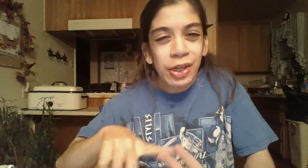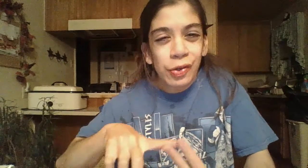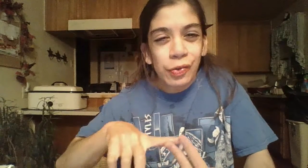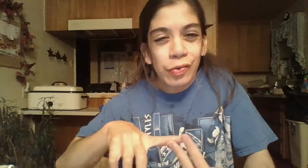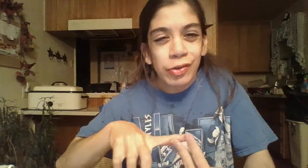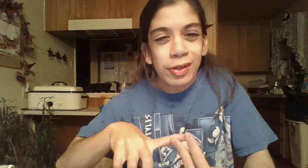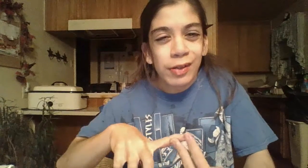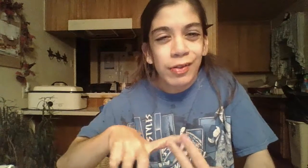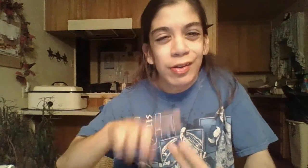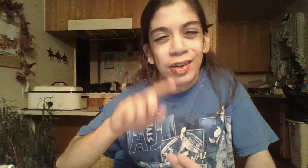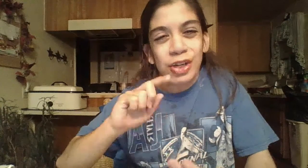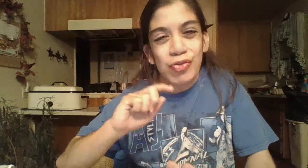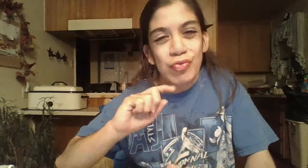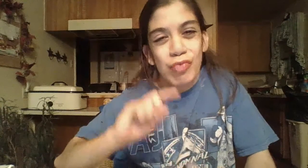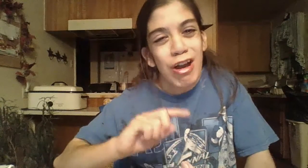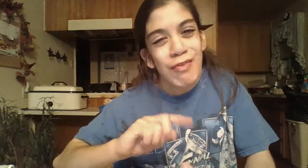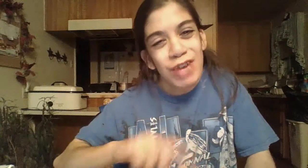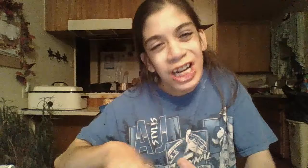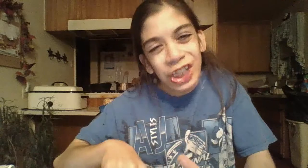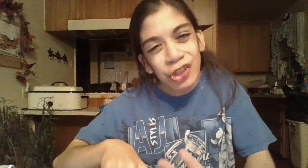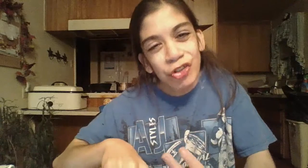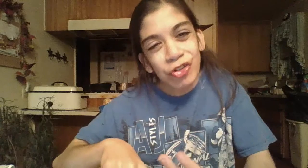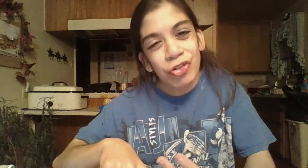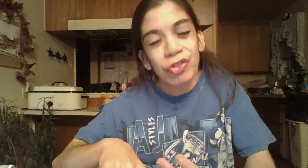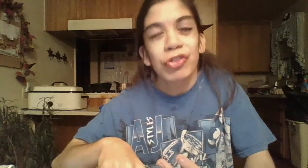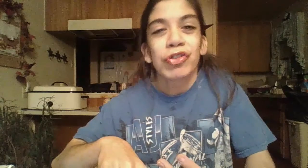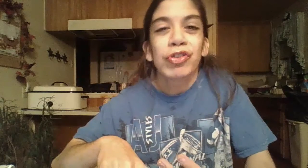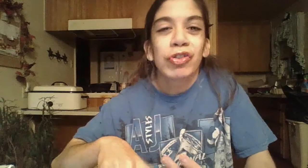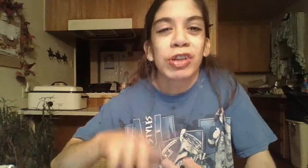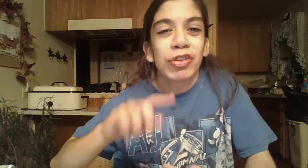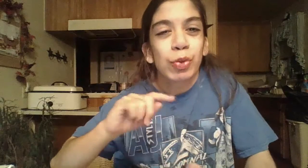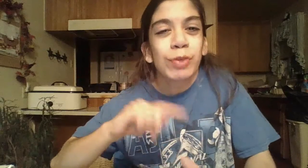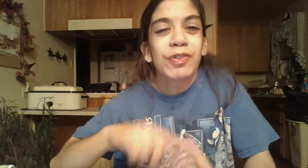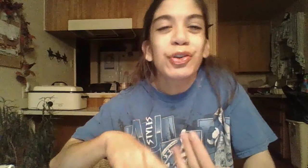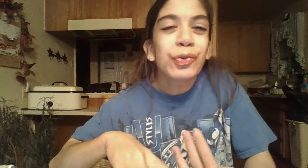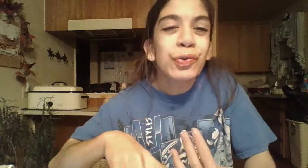videos, and then I do live reactions, and then do reviews,